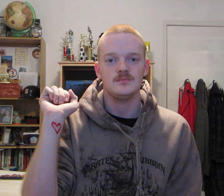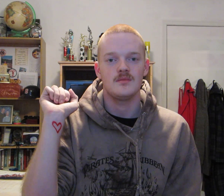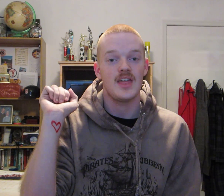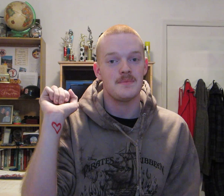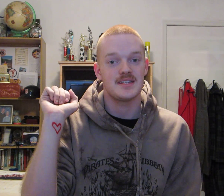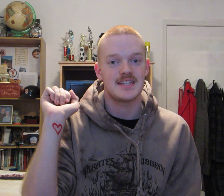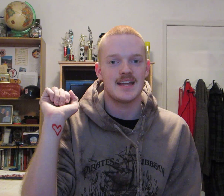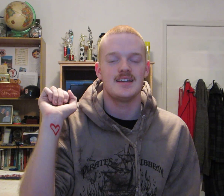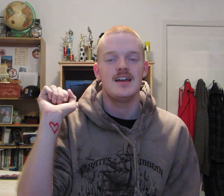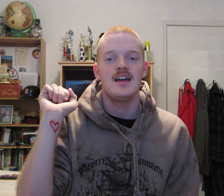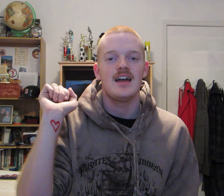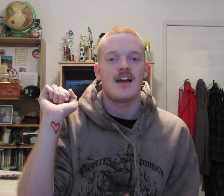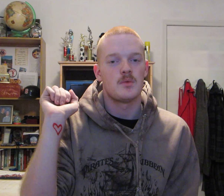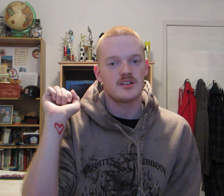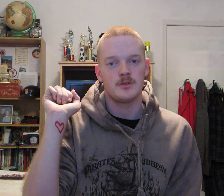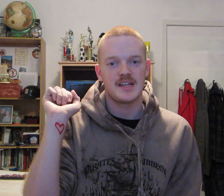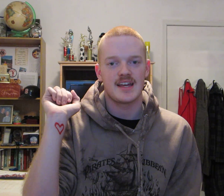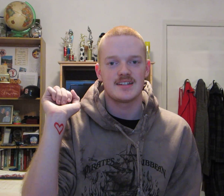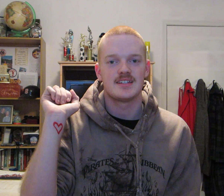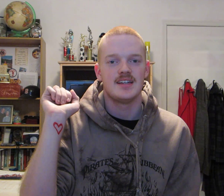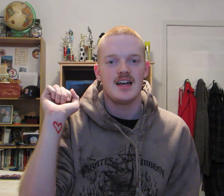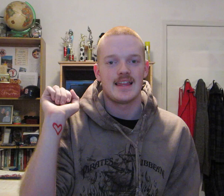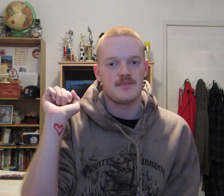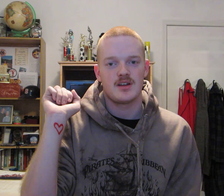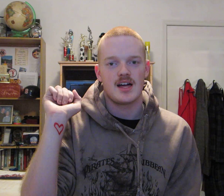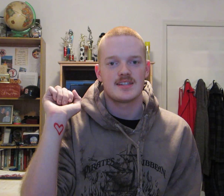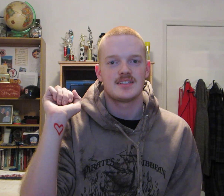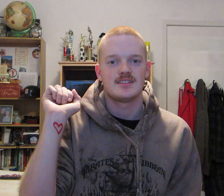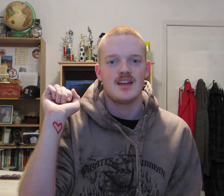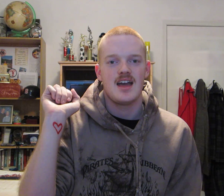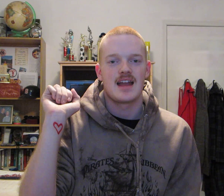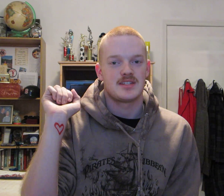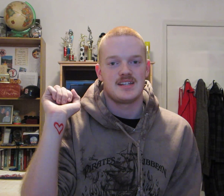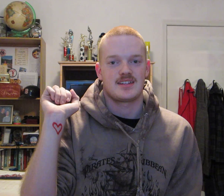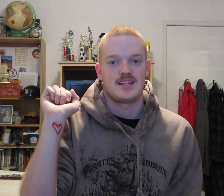That being said, have a wonderful weekend, I love you guys, and I'll see you next time.